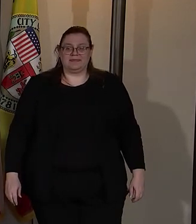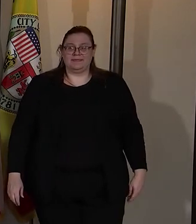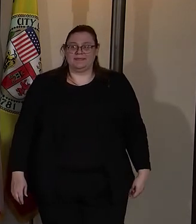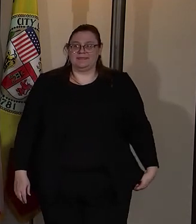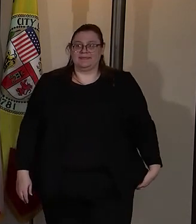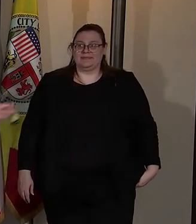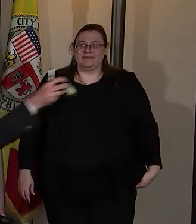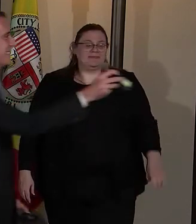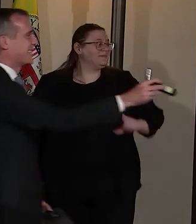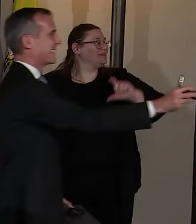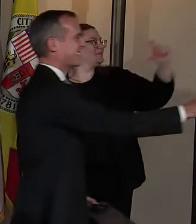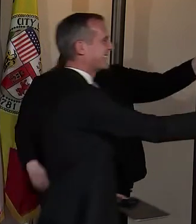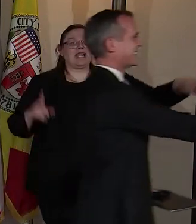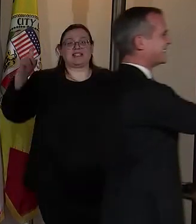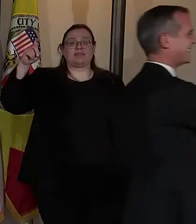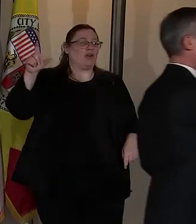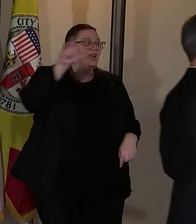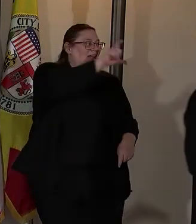I hand you the spray.